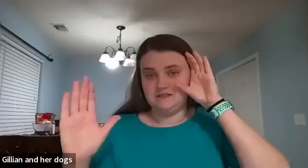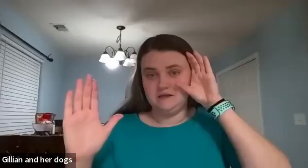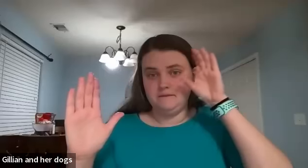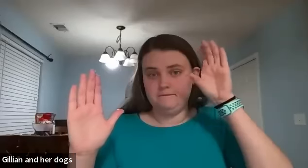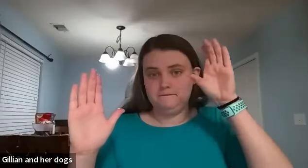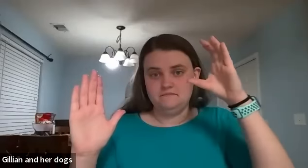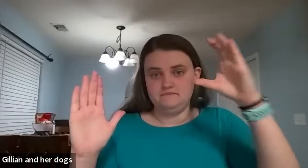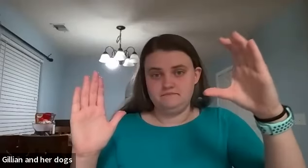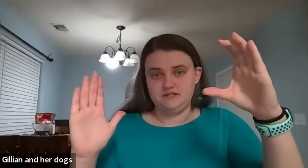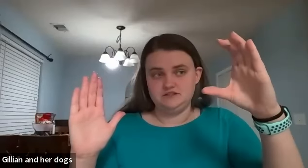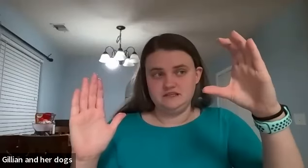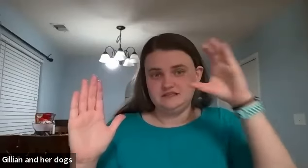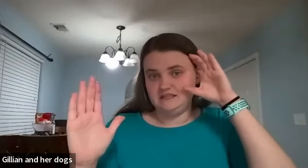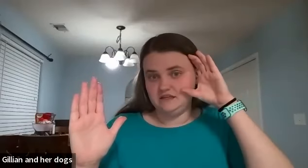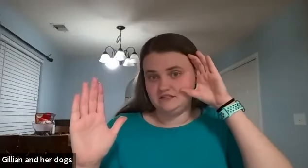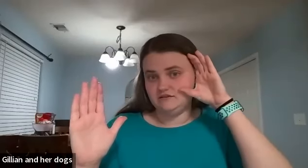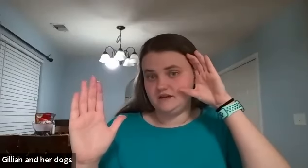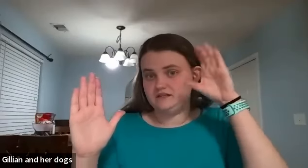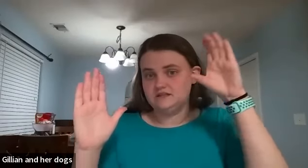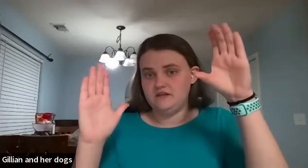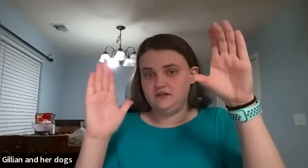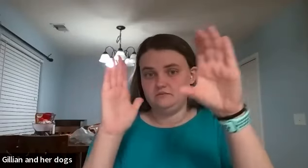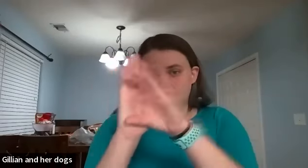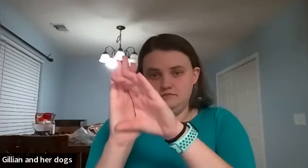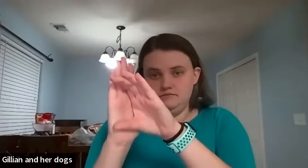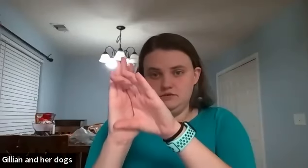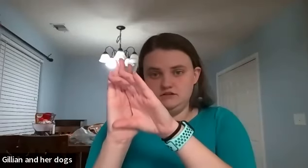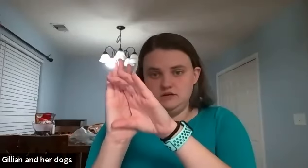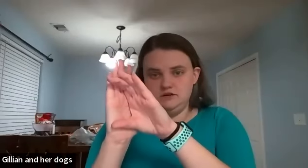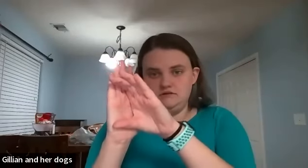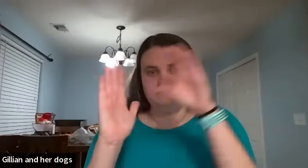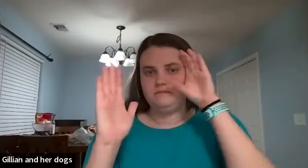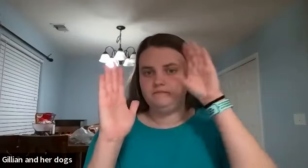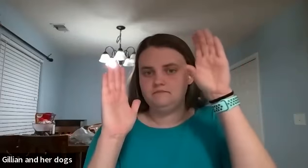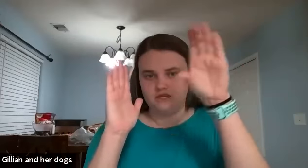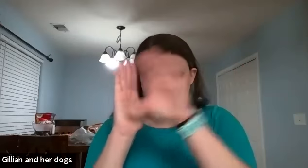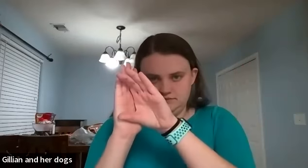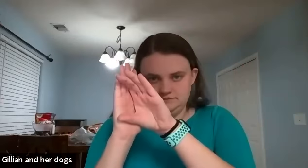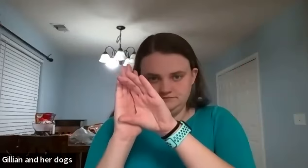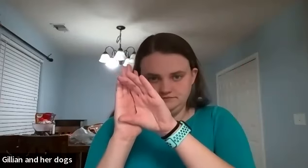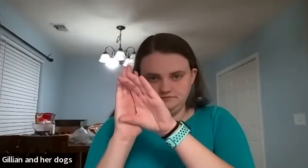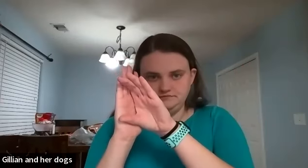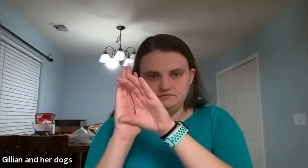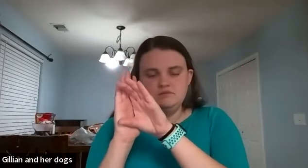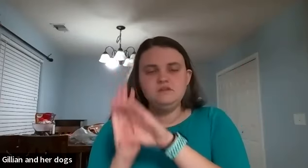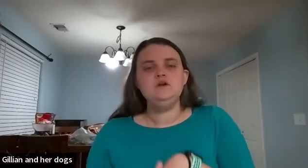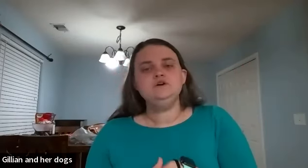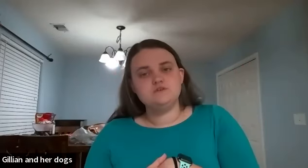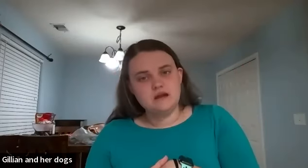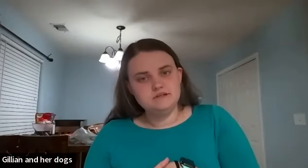picture it's like a c next to your face and then you put it on top of your hand picture so what i